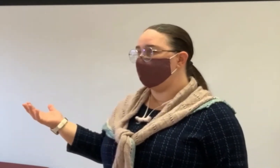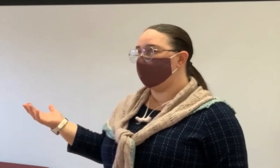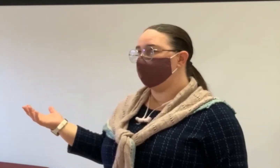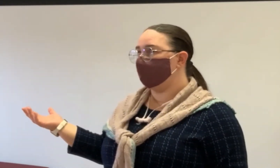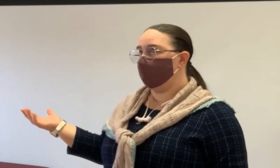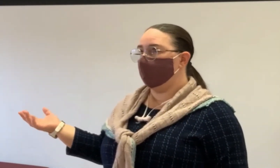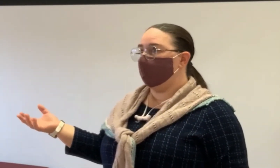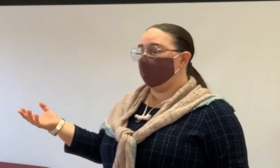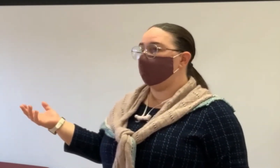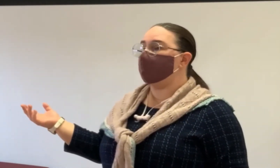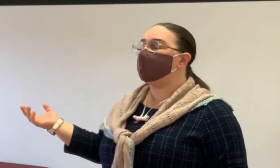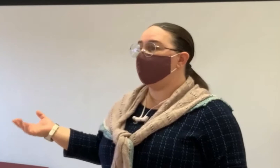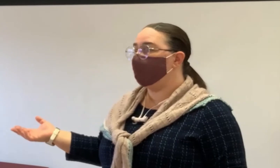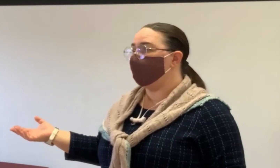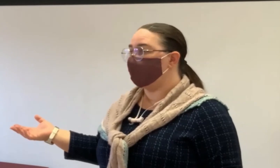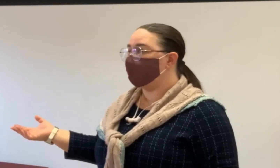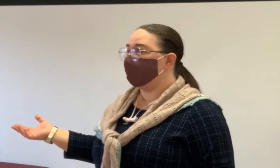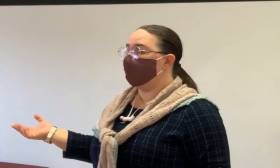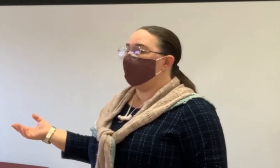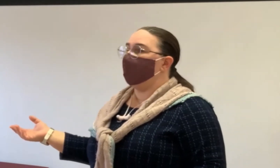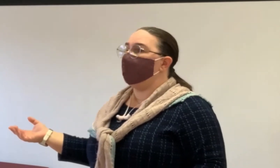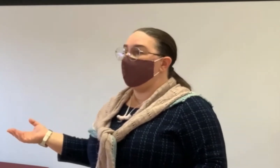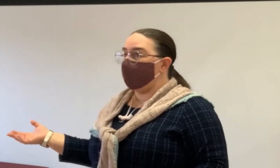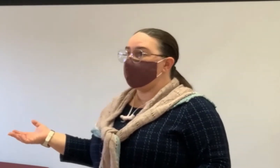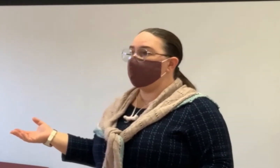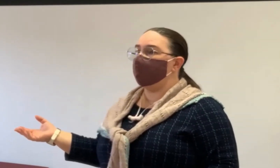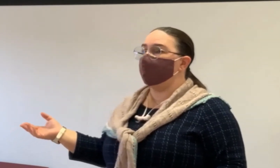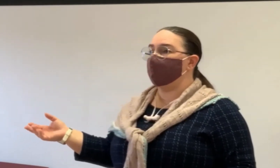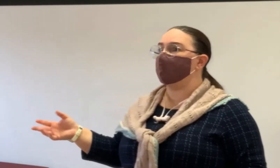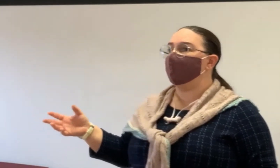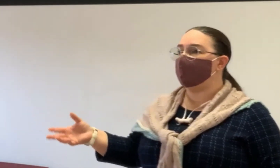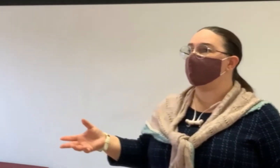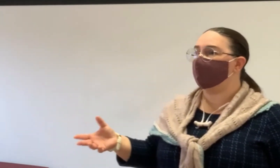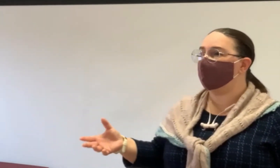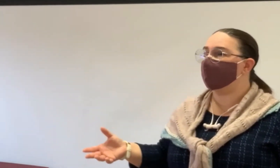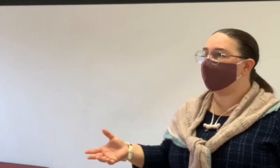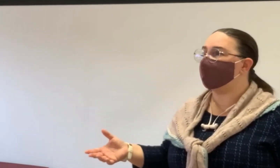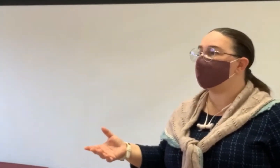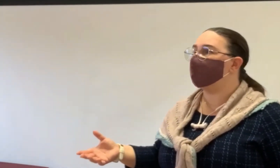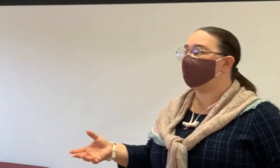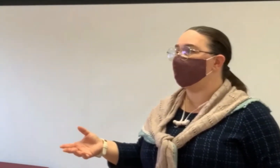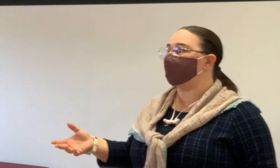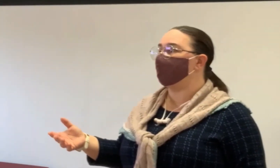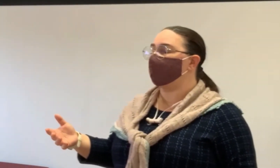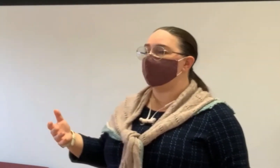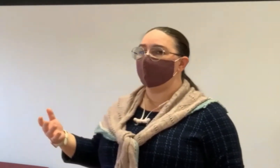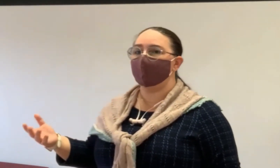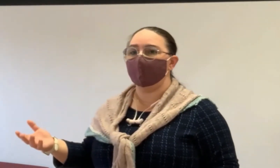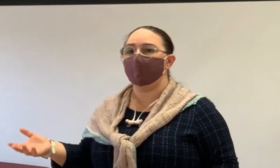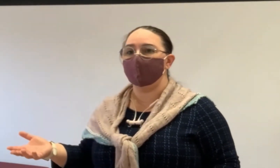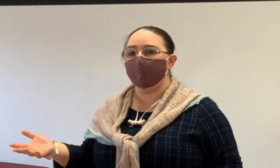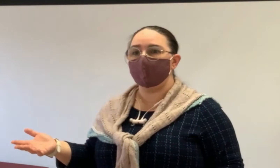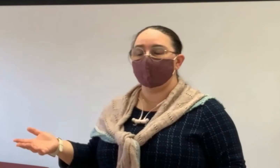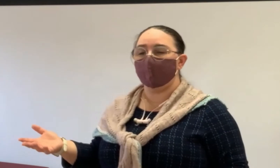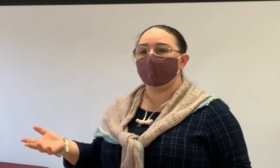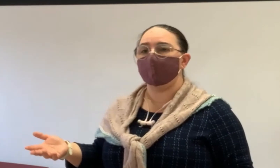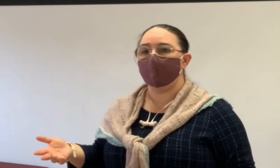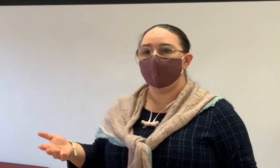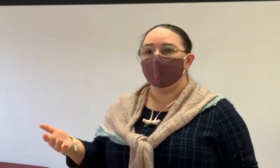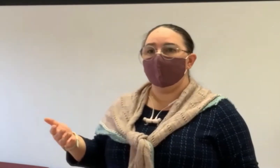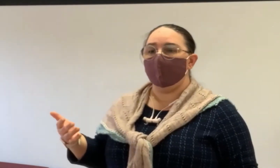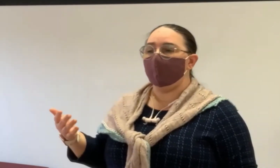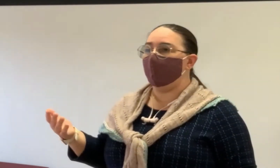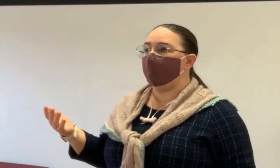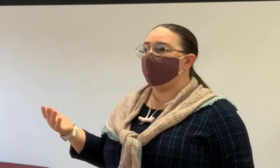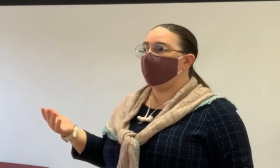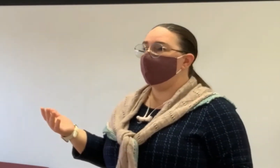almost 10 years. But especially in the last two years, that rate of appreciation has been